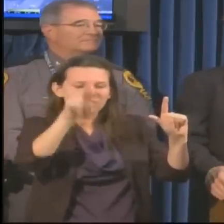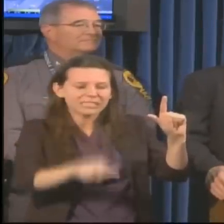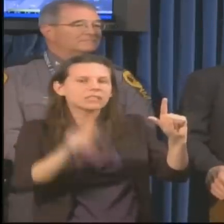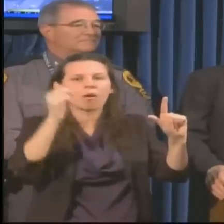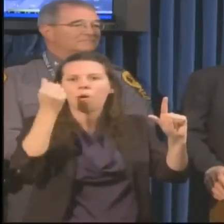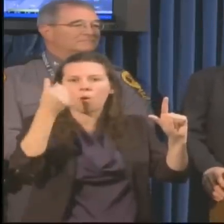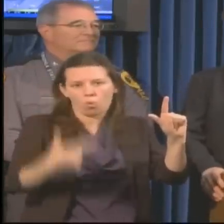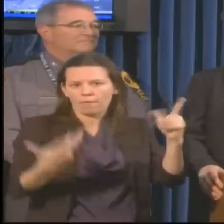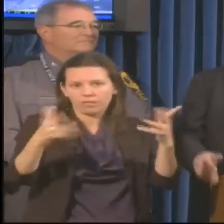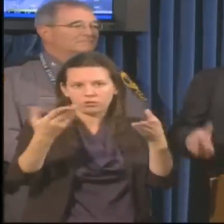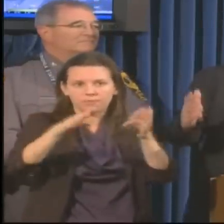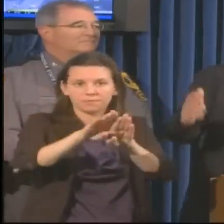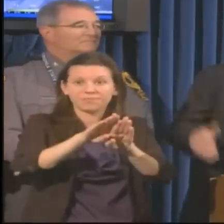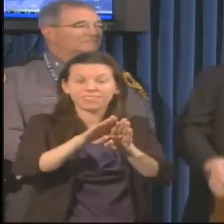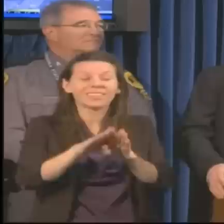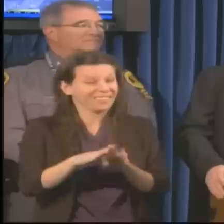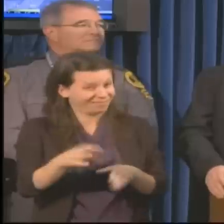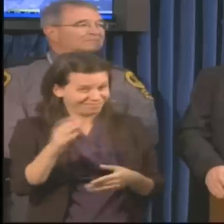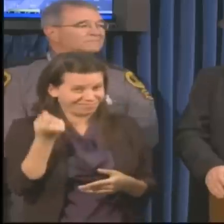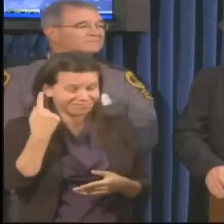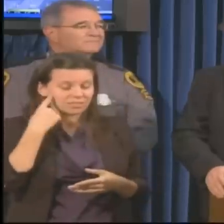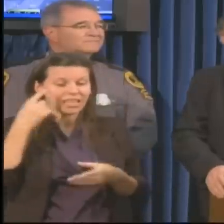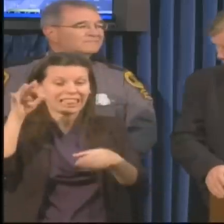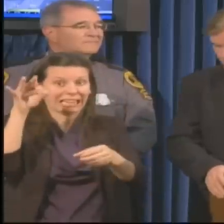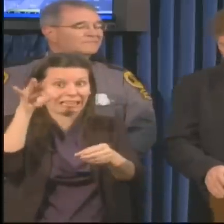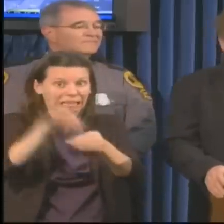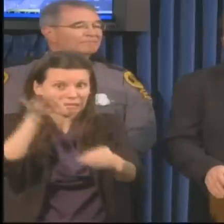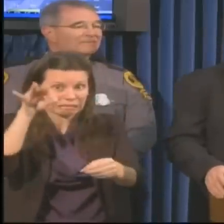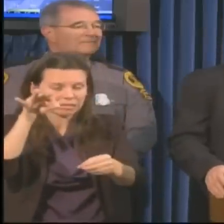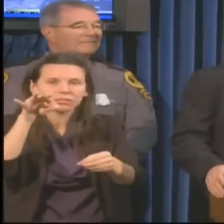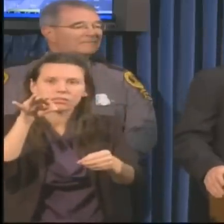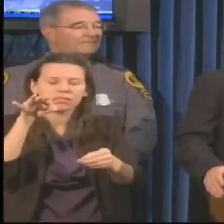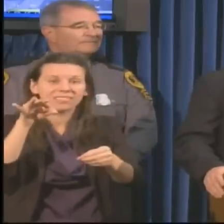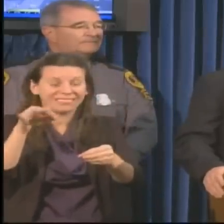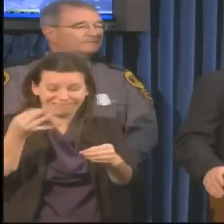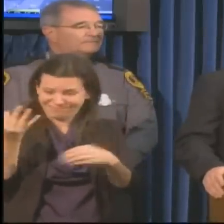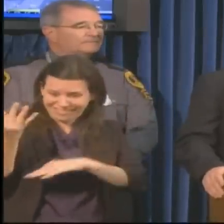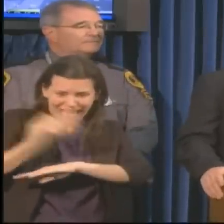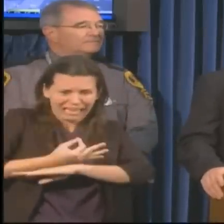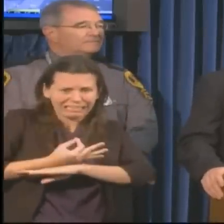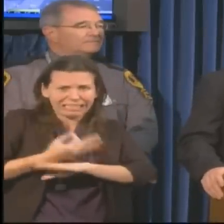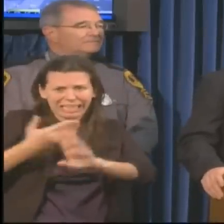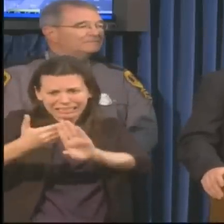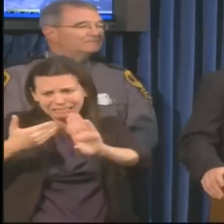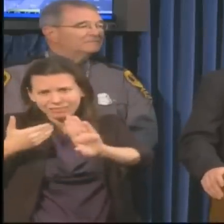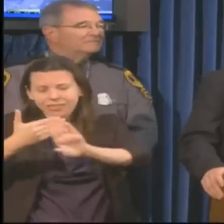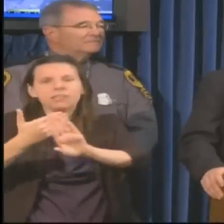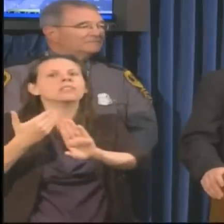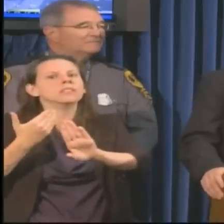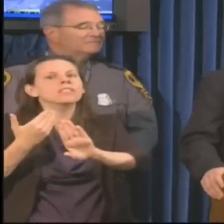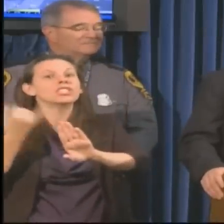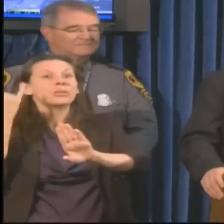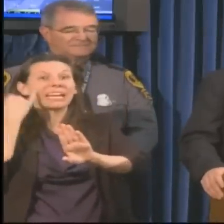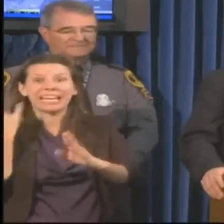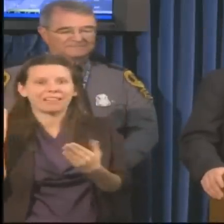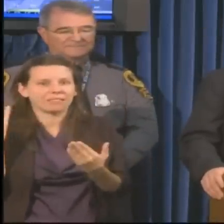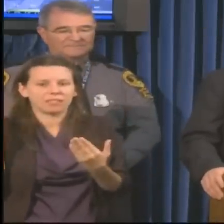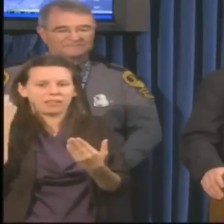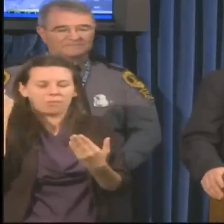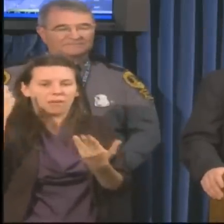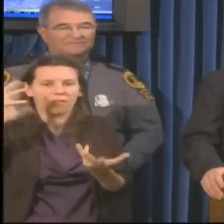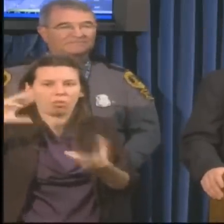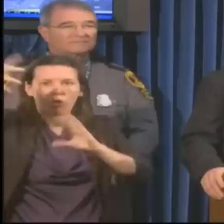now, and Don Palmer from our State Board of Elections is here. They've got a number of contingency plans in place.